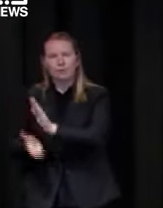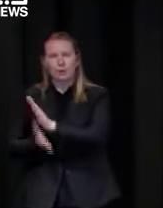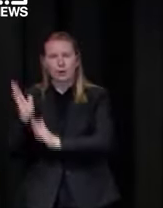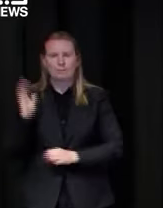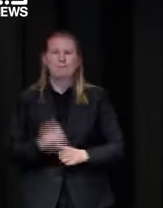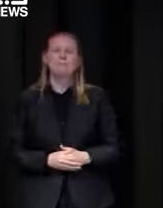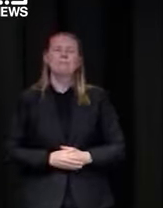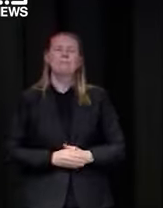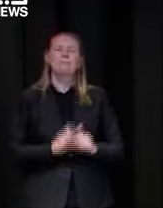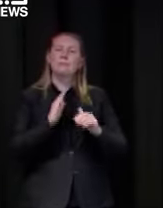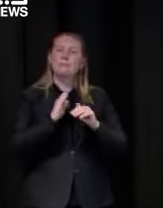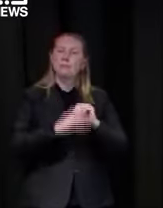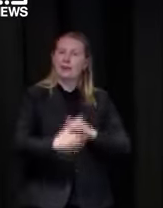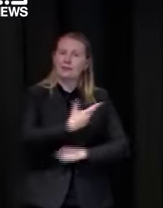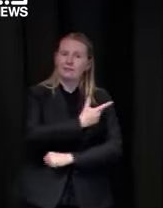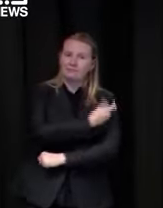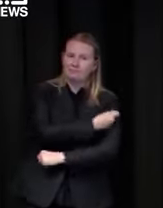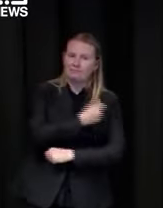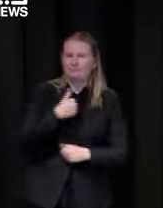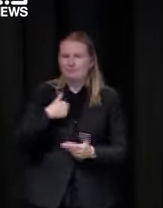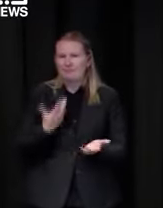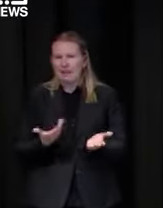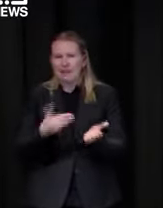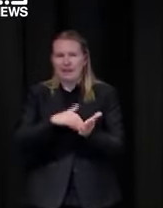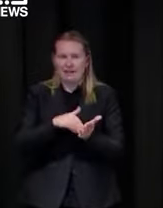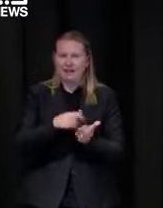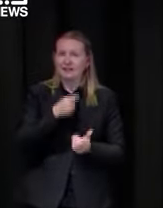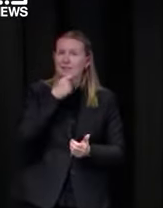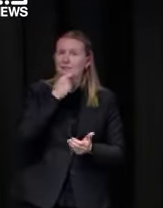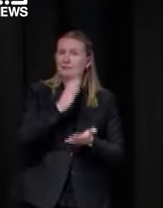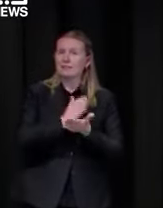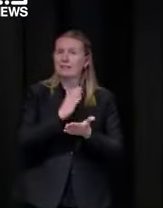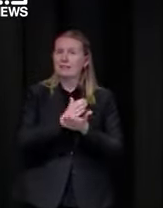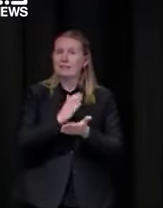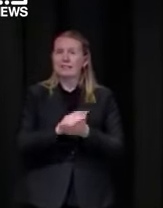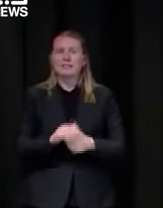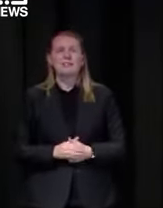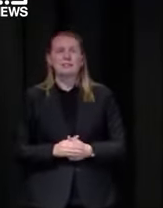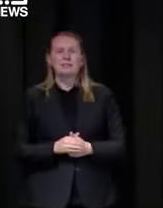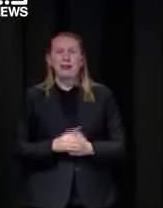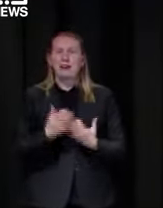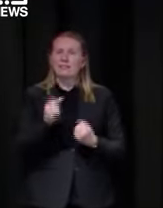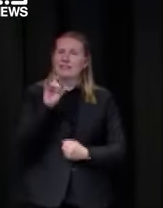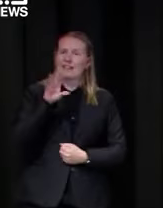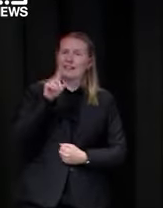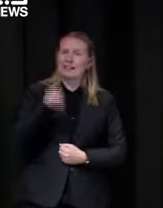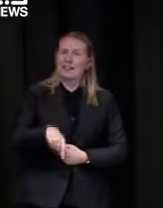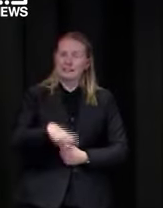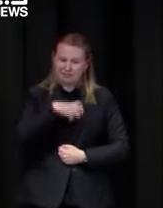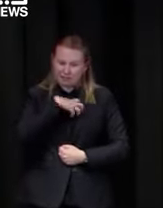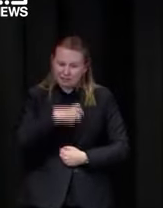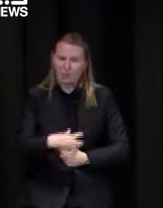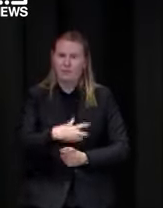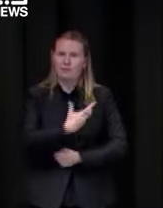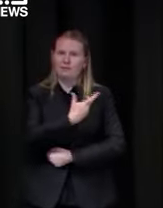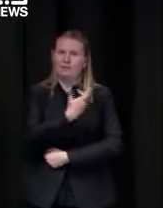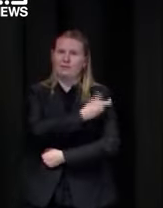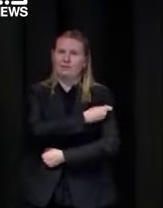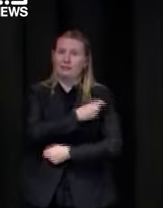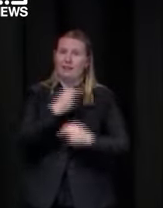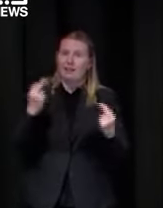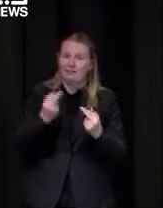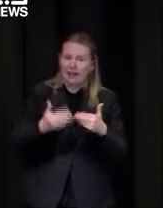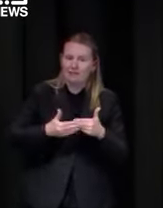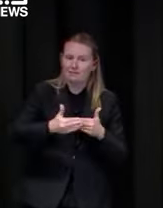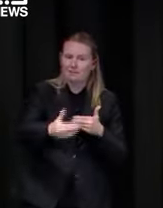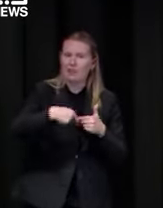of vaccination just to add to the premier's comments um not only are there 10 000 first dose bookings available in the state clinics uh in the next seven days